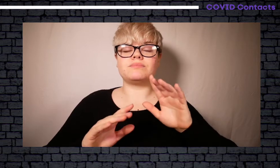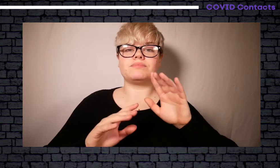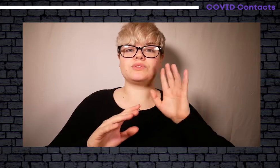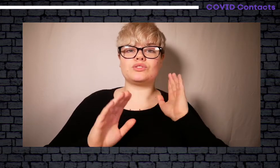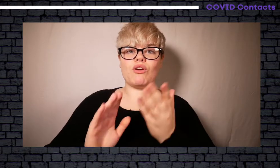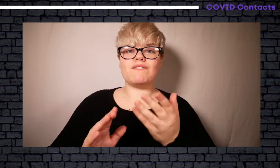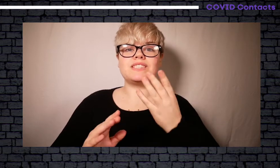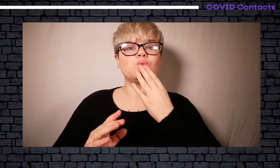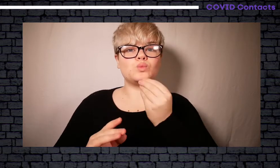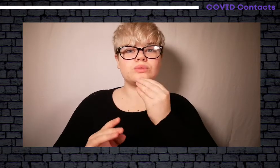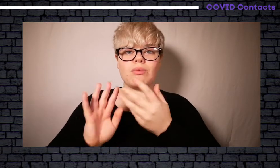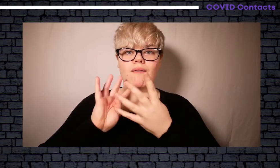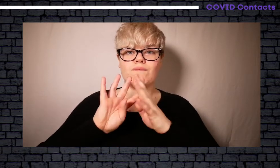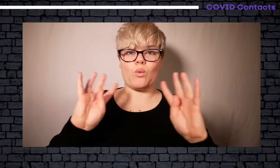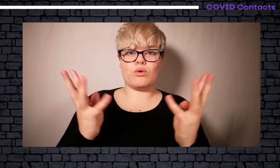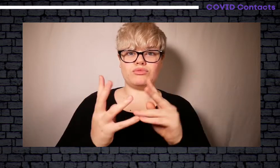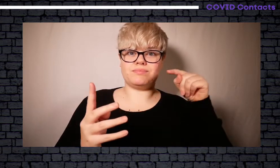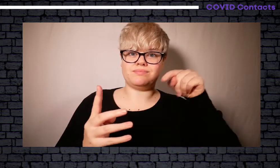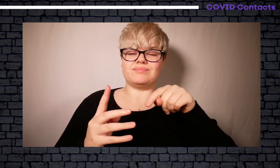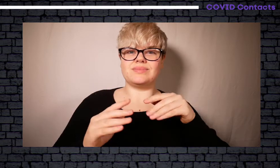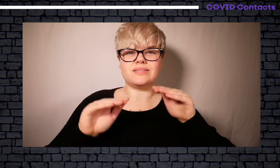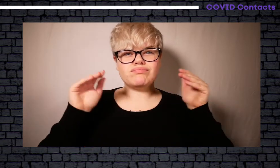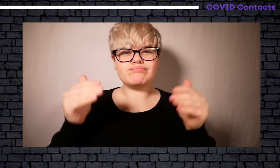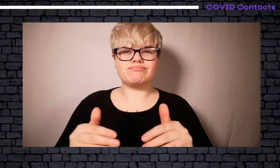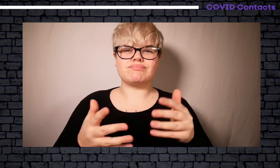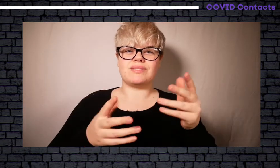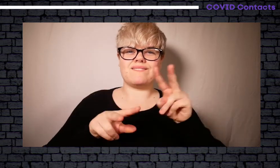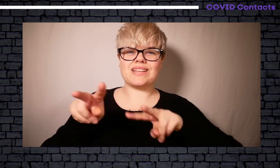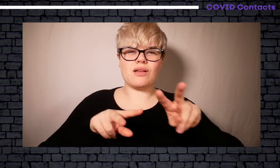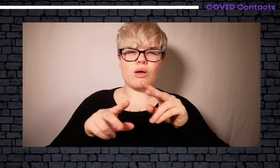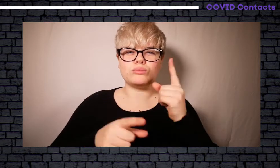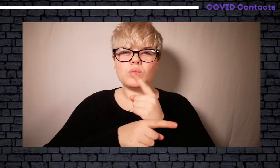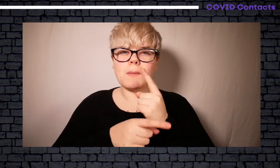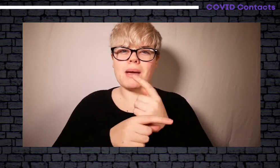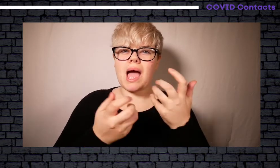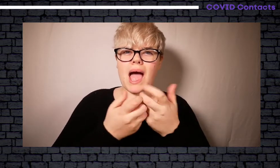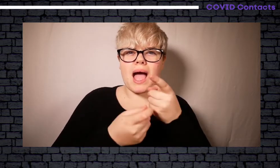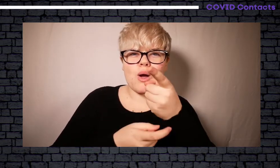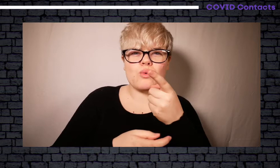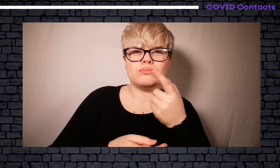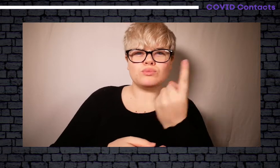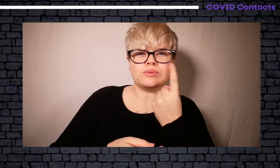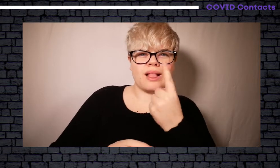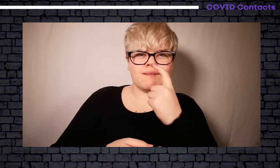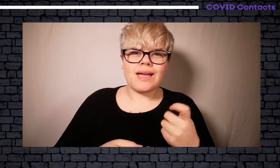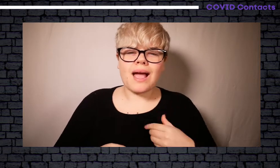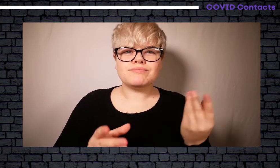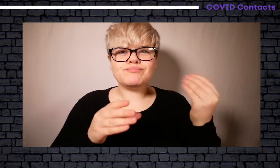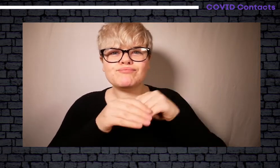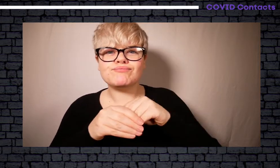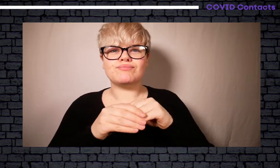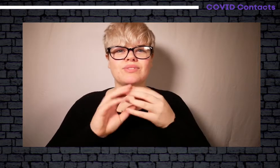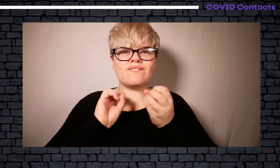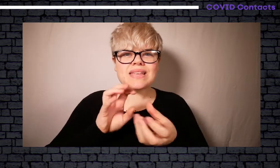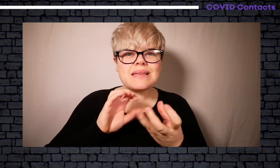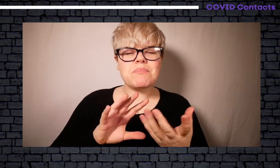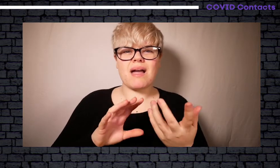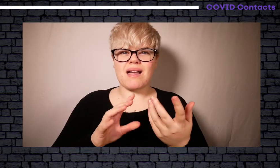The video Southford Service User Forum focuses on how you how